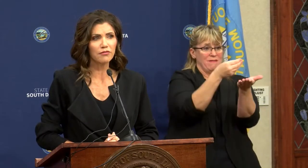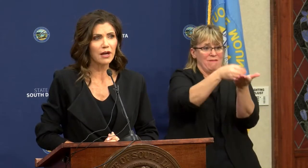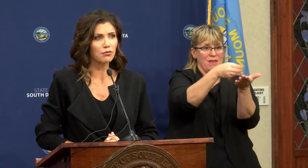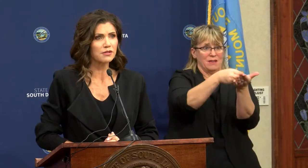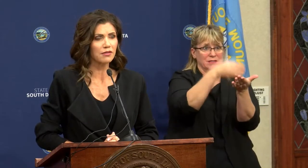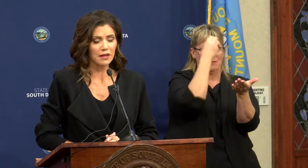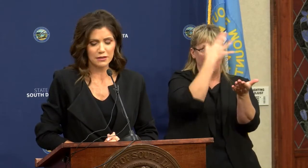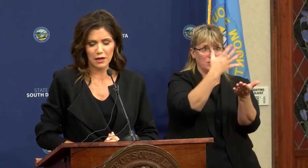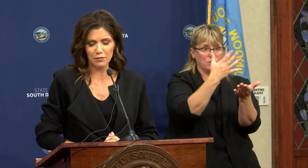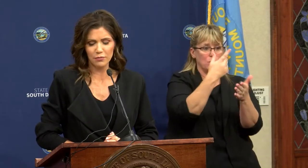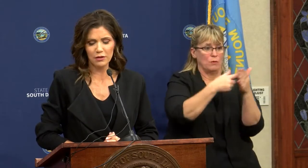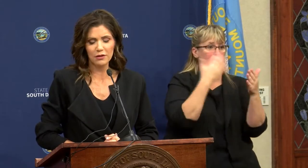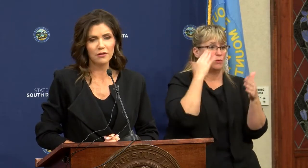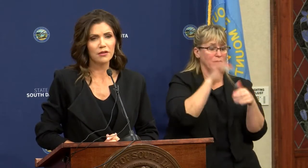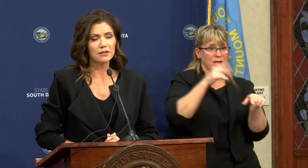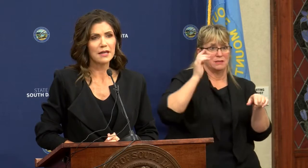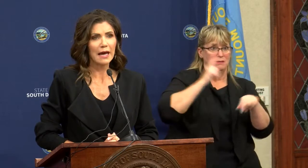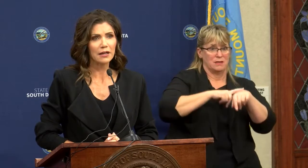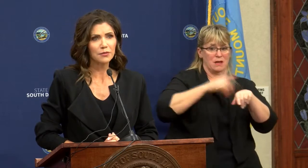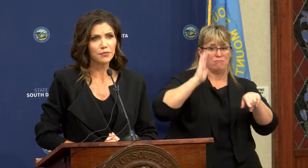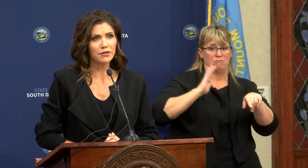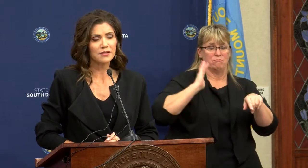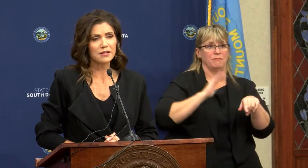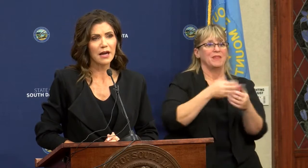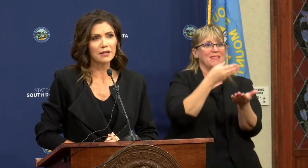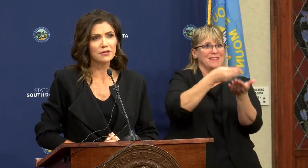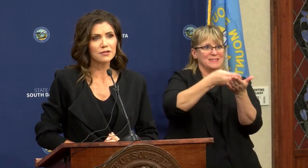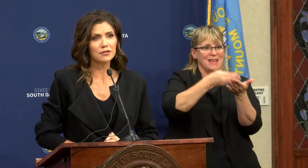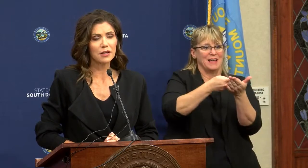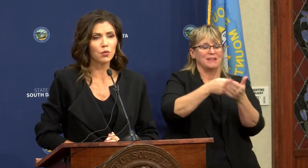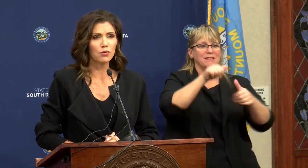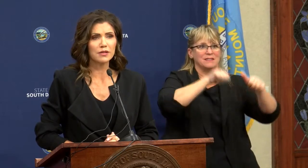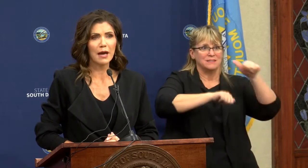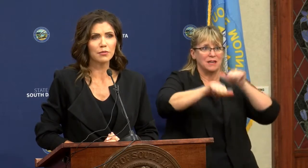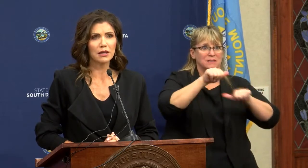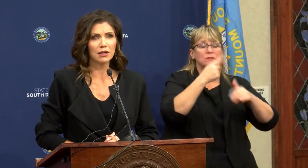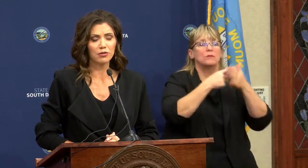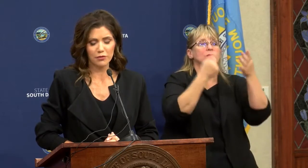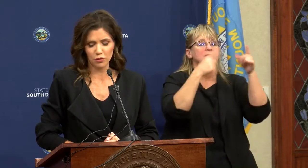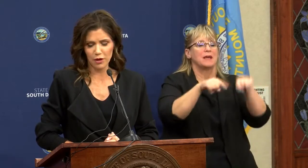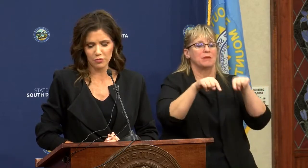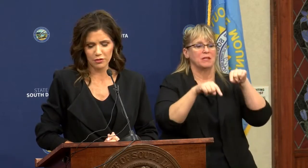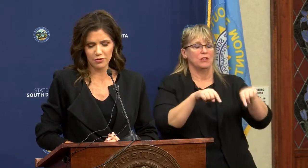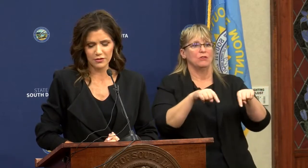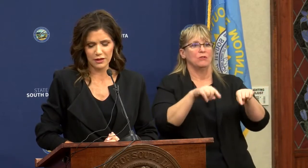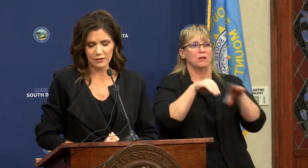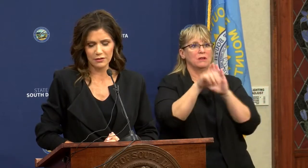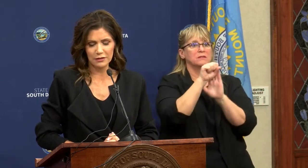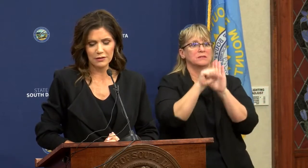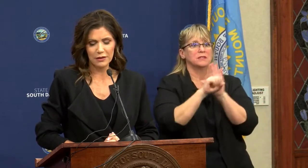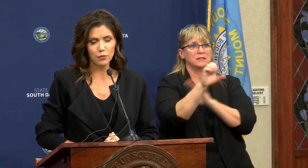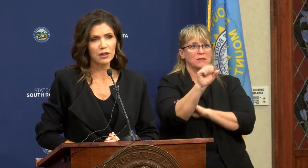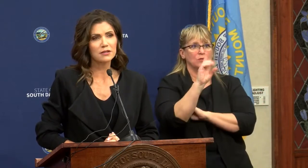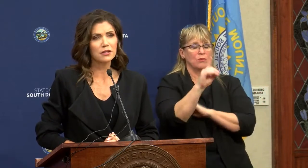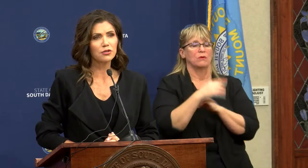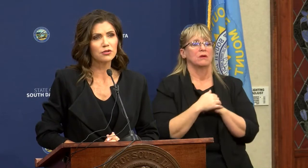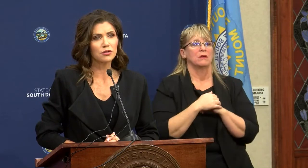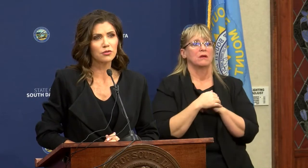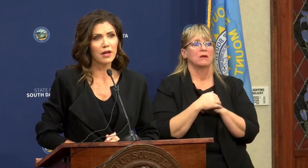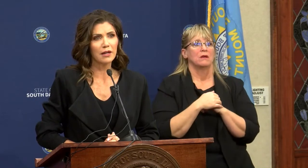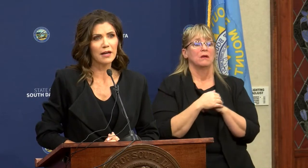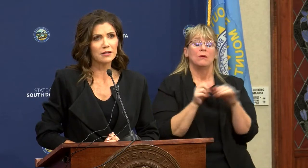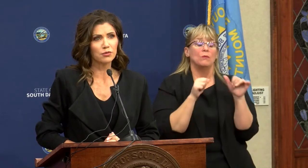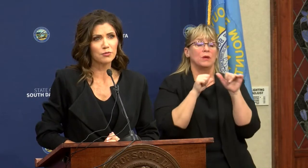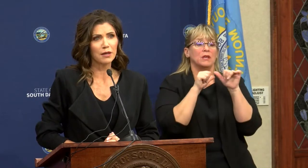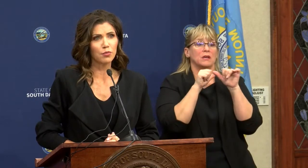we knew of the virus at that time, the data, the science, and what was happening here on the ground in our state. And we continued